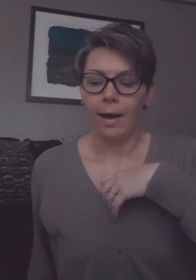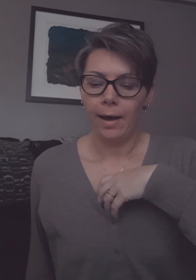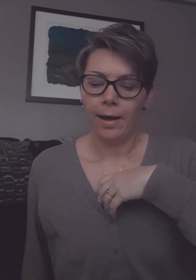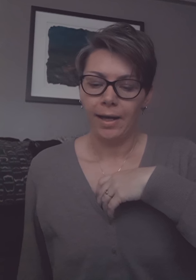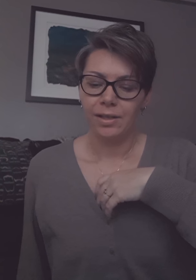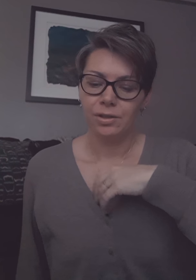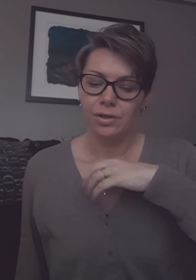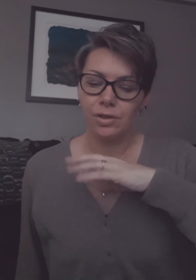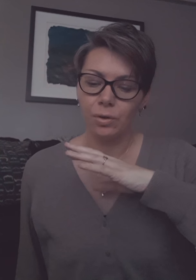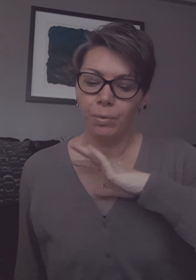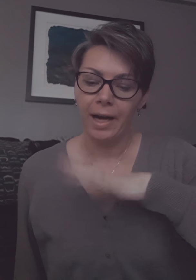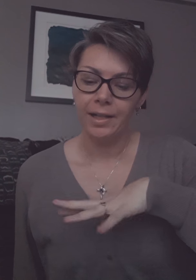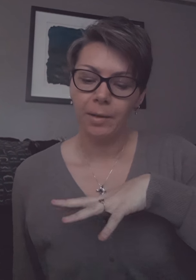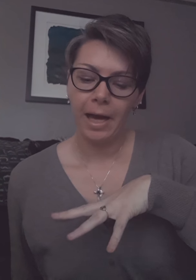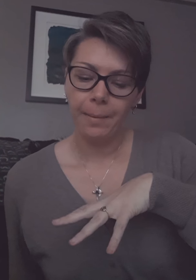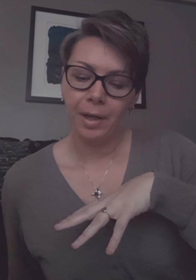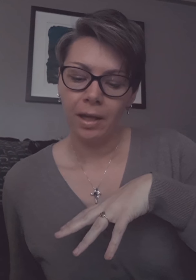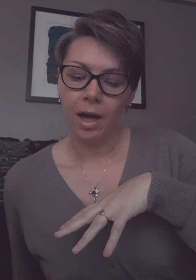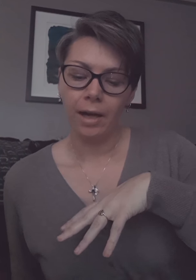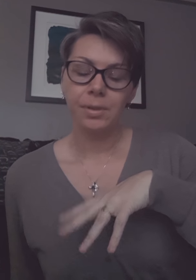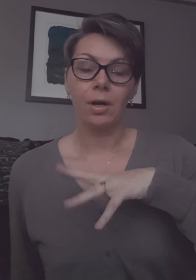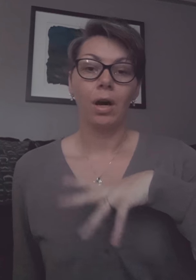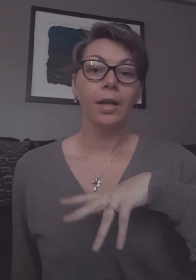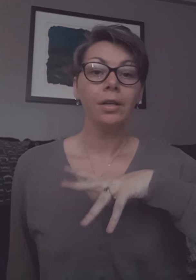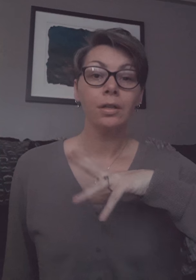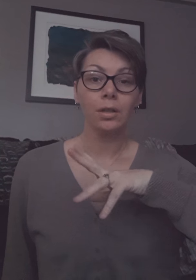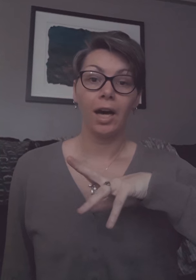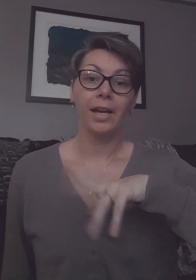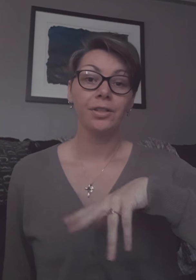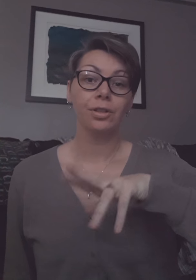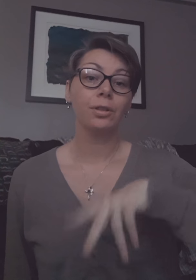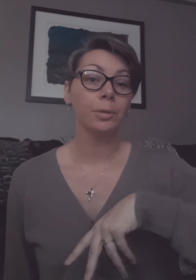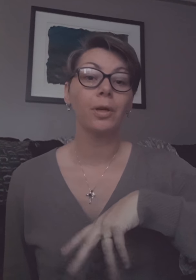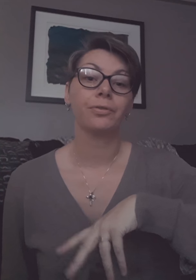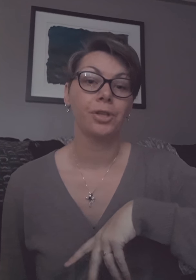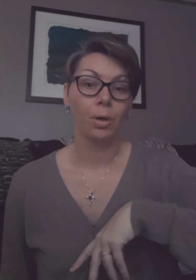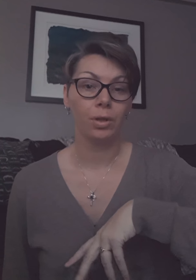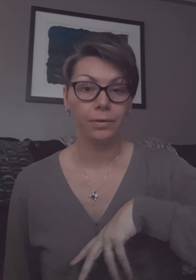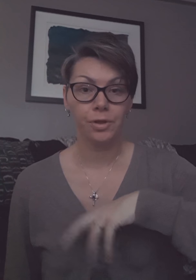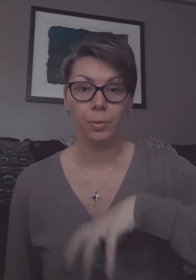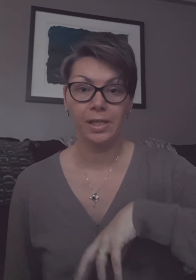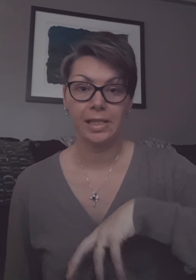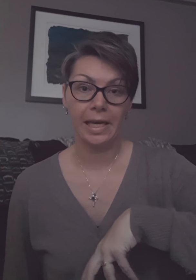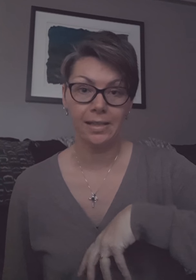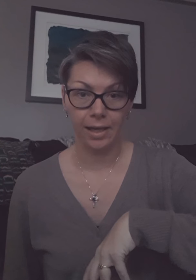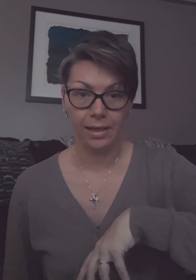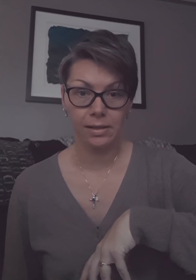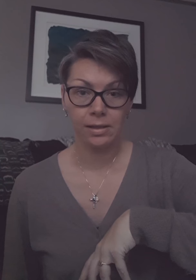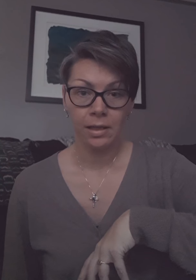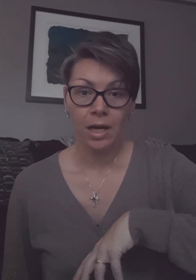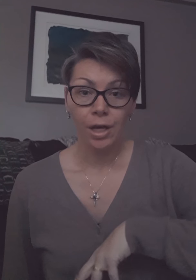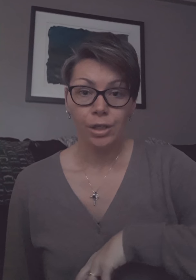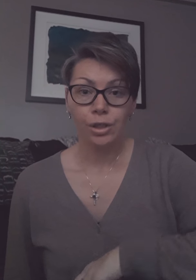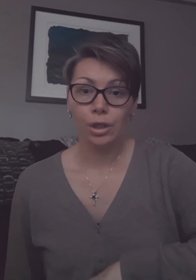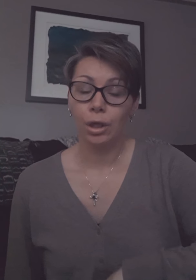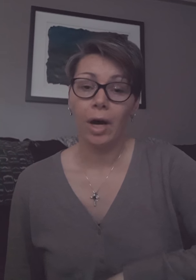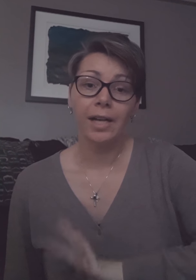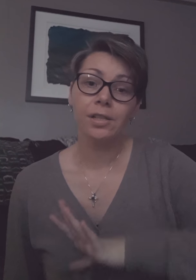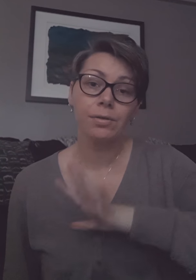uh so what ended up happening I was on I took Lupron for a total of 28 days so I just throw